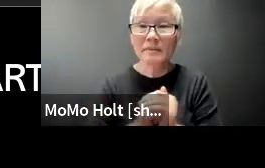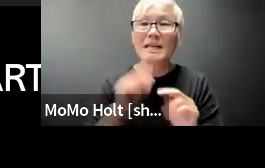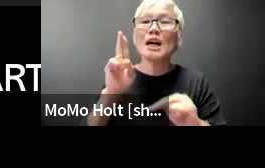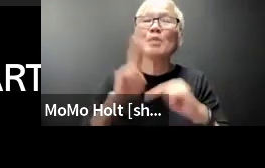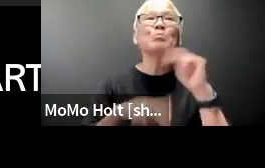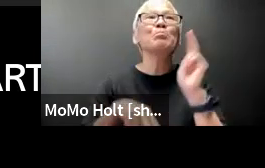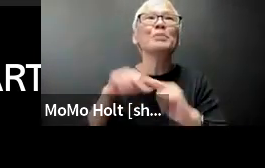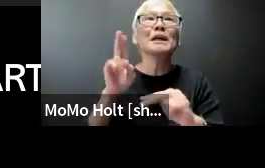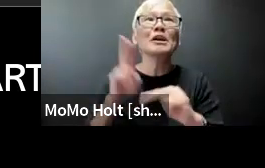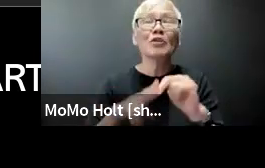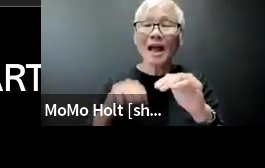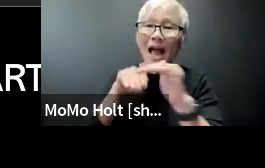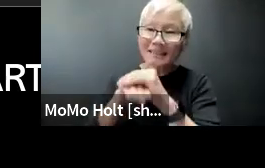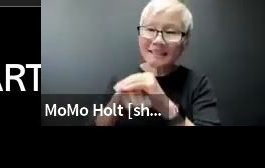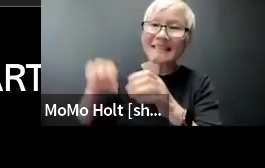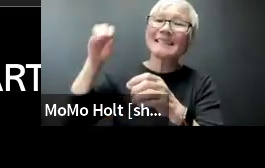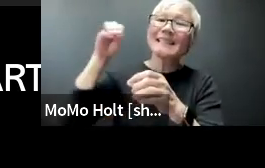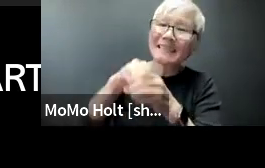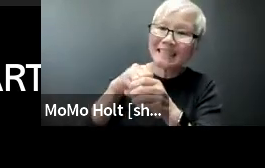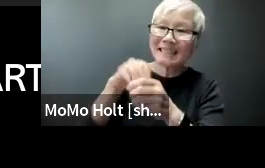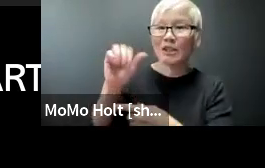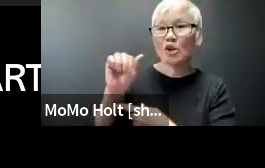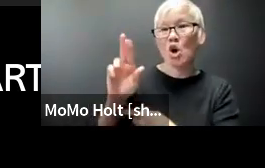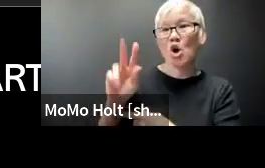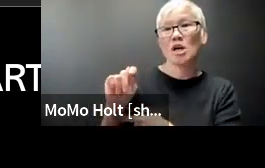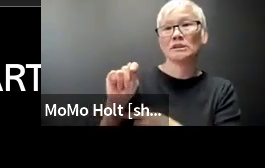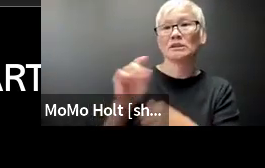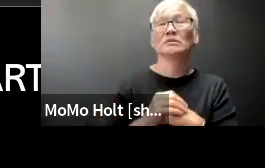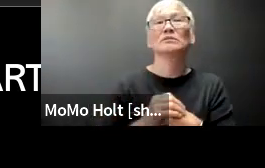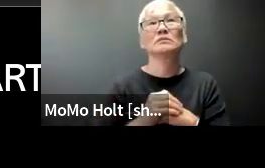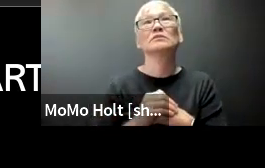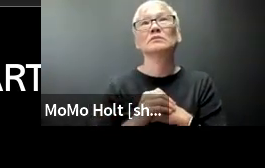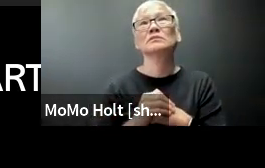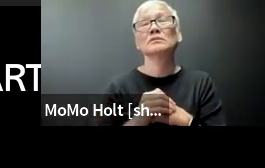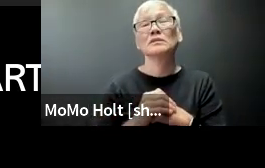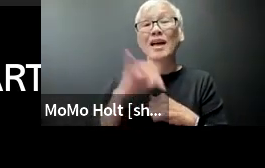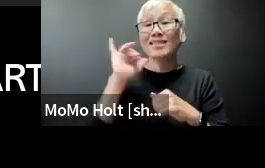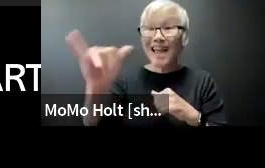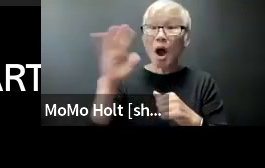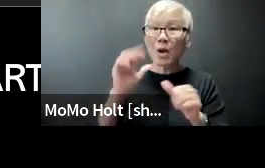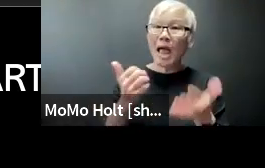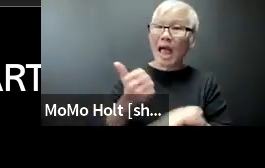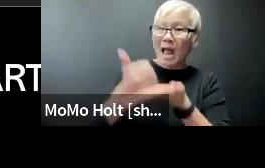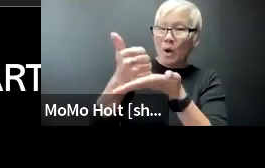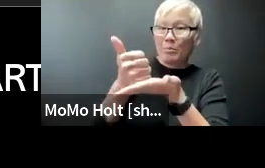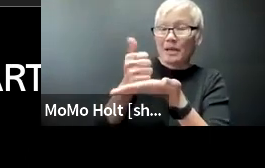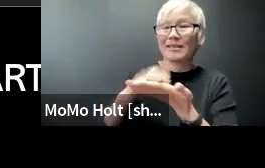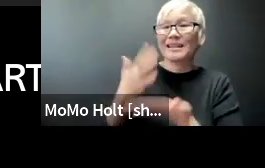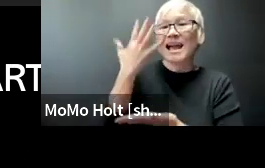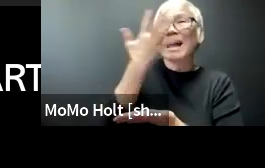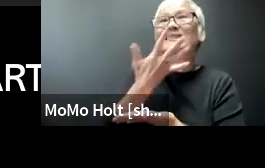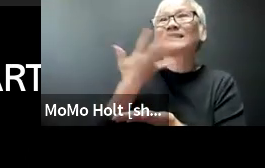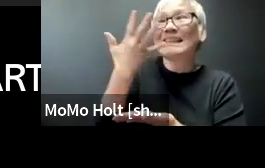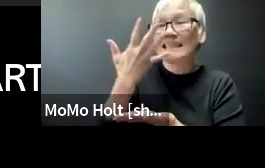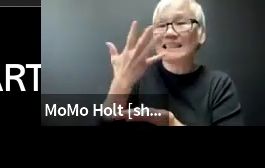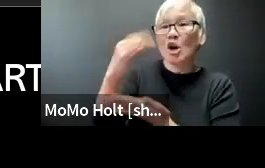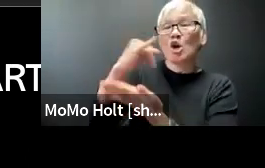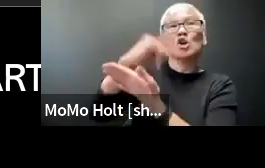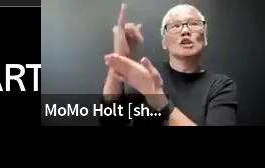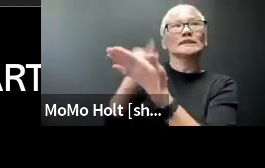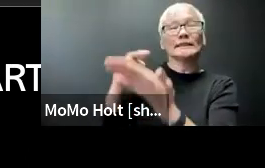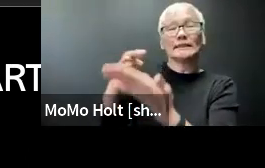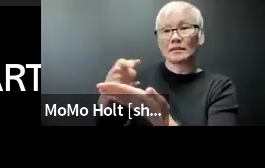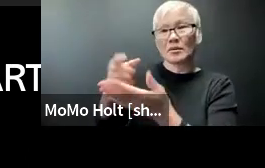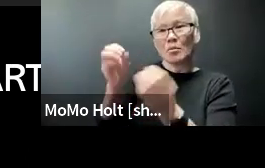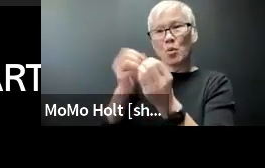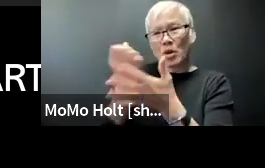my promotion is to build access in the arts and that will help